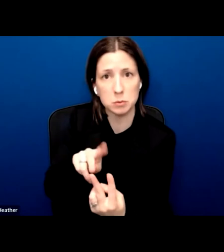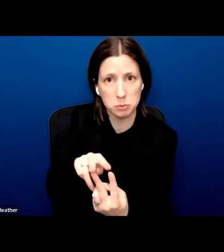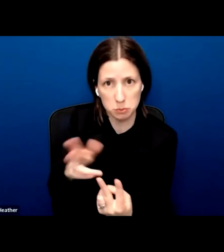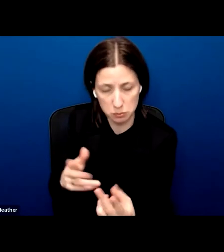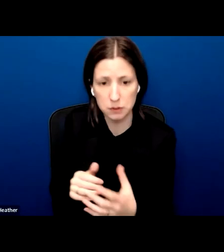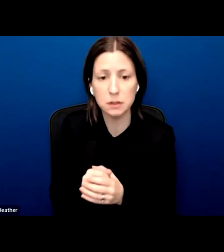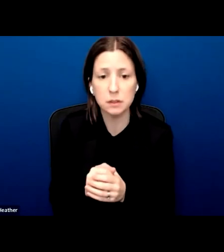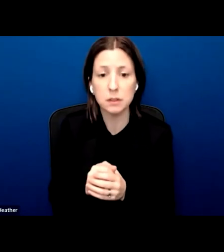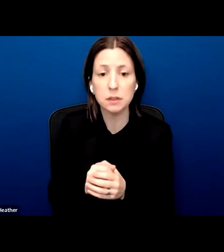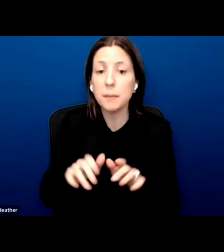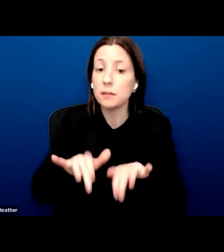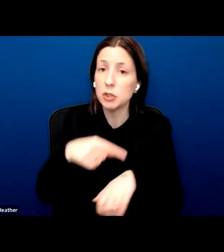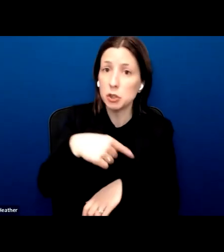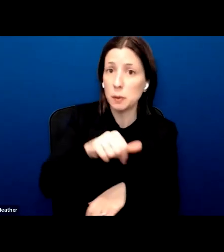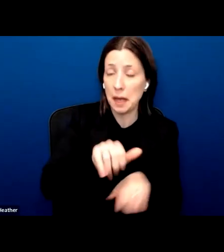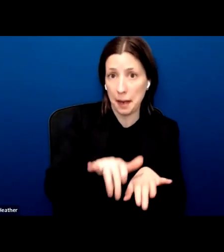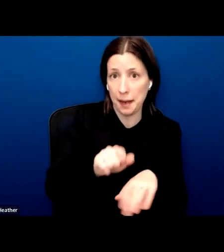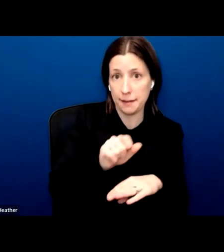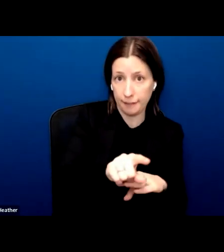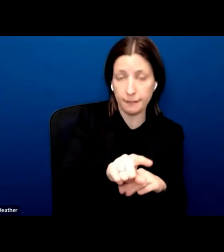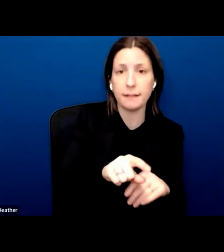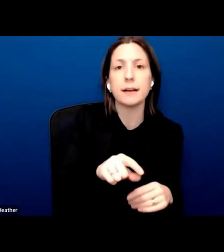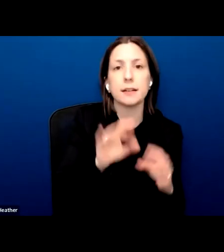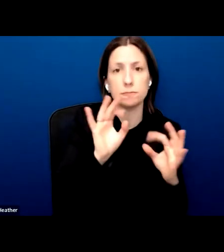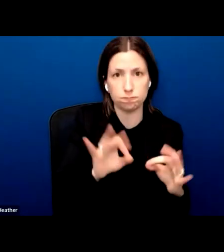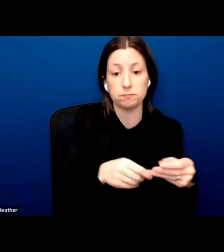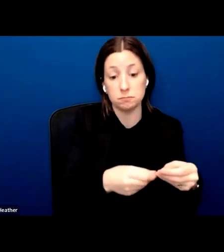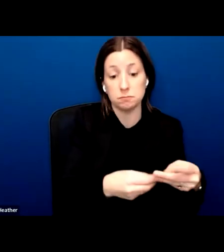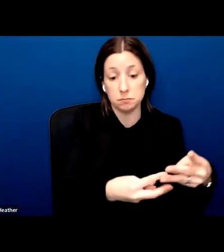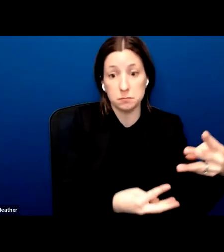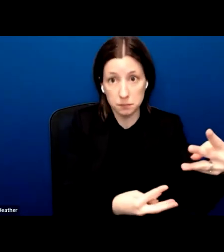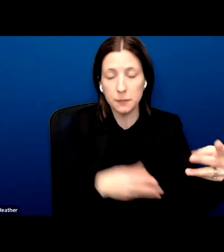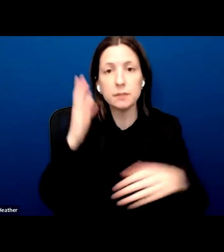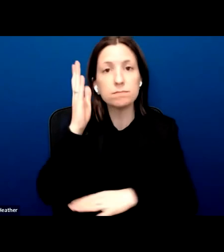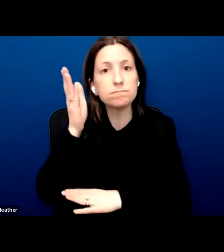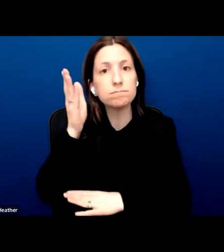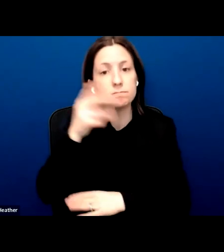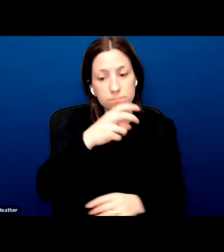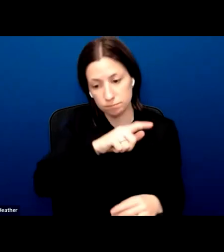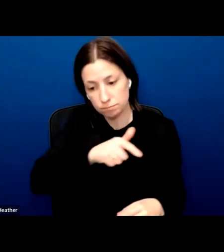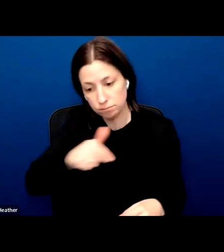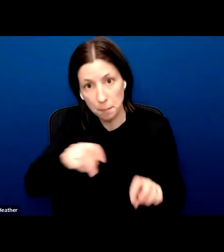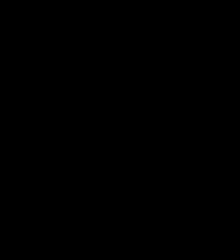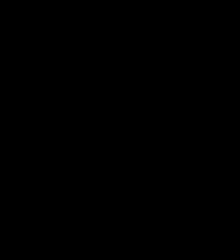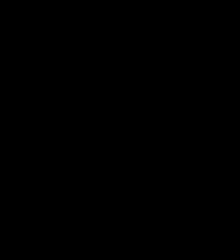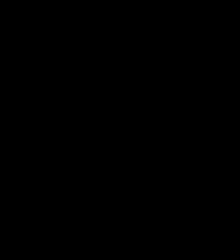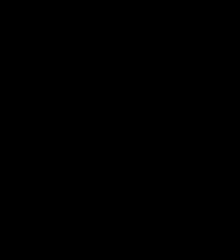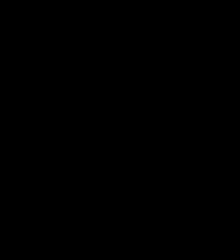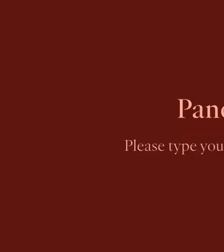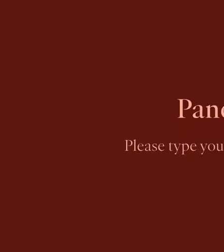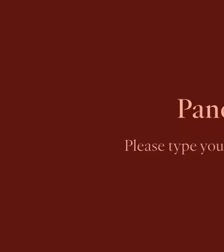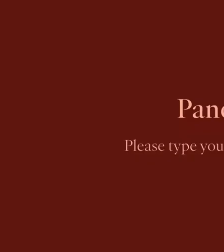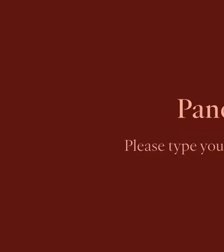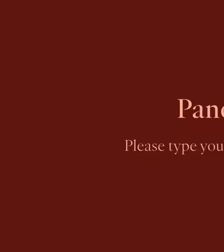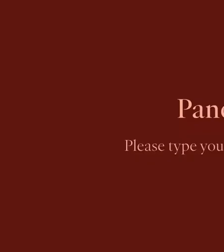and we will get to those questions in the Q&A period after the panel session. Now I want to inaugurate the panel